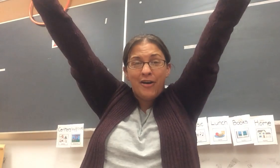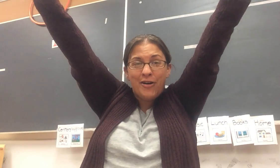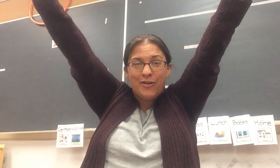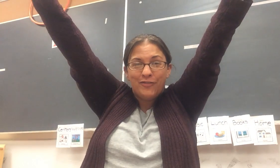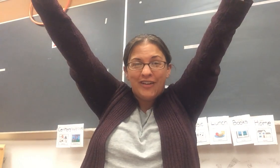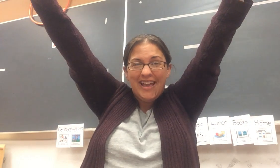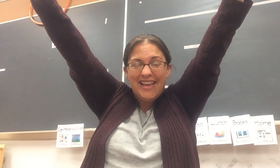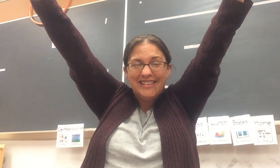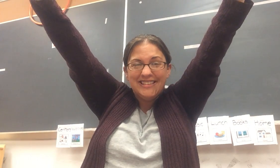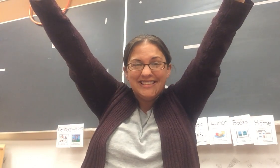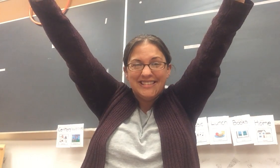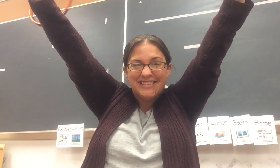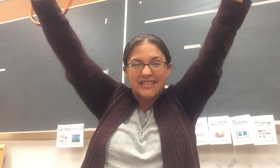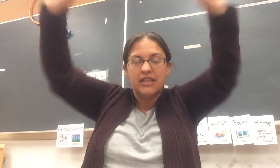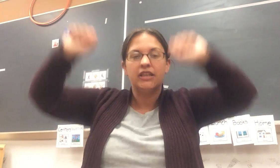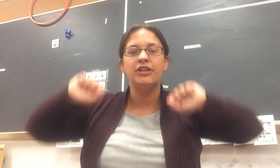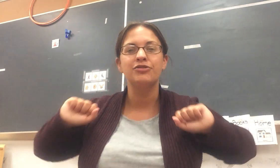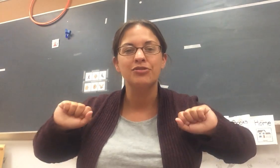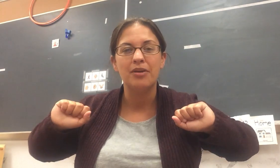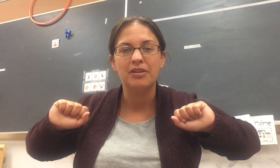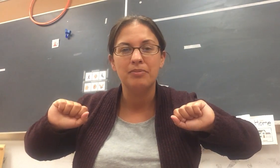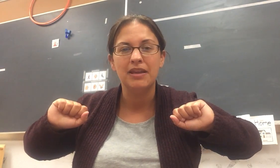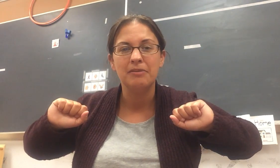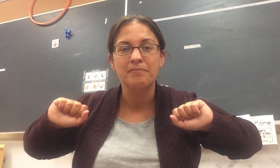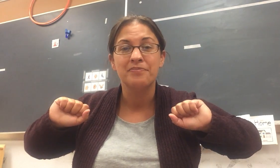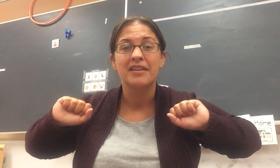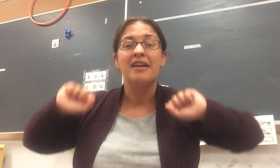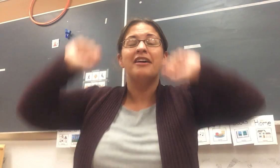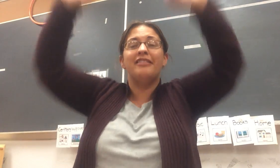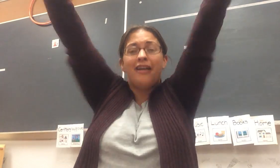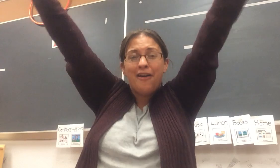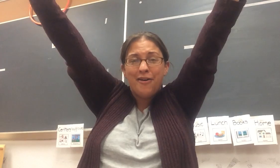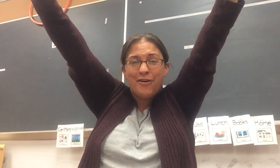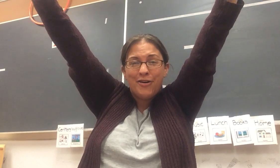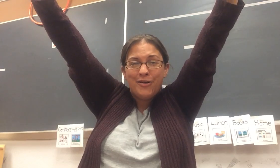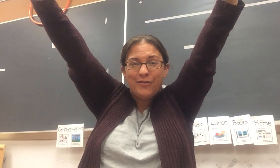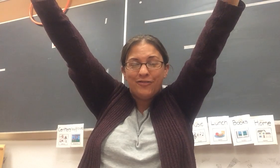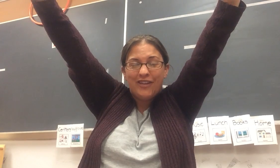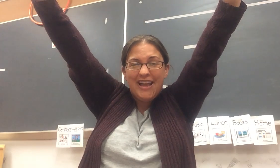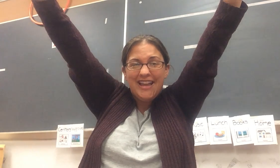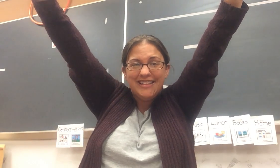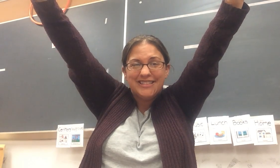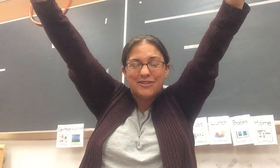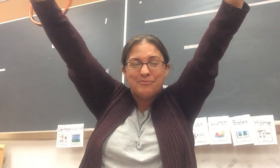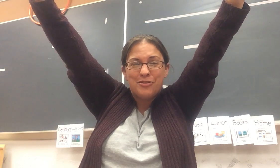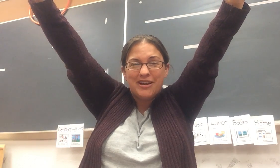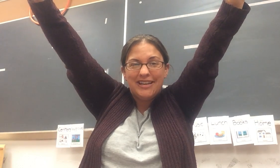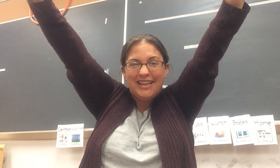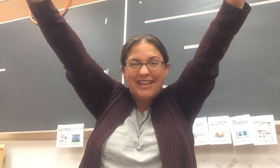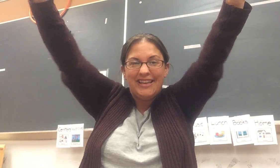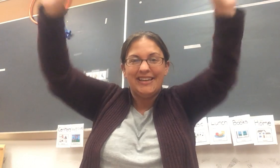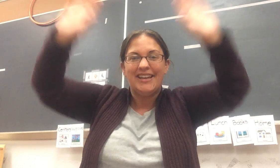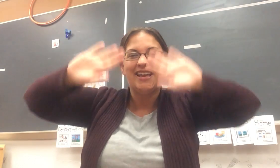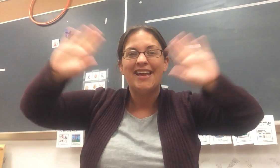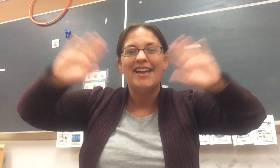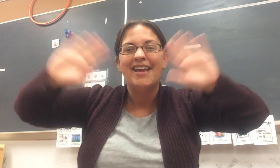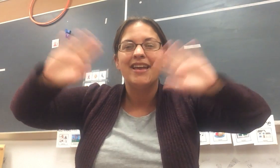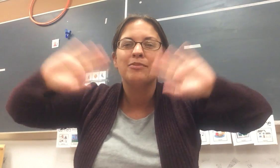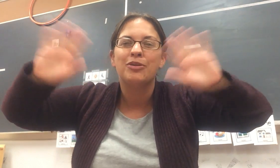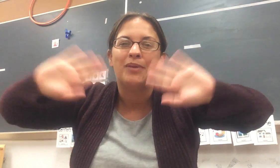Hello, friends? Can you do that with me? Hello, friends? Good morning. And I'm going to